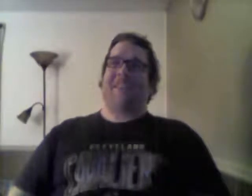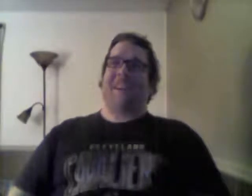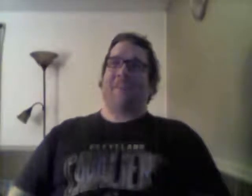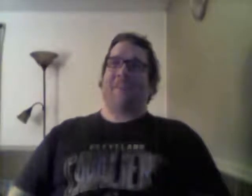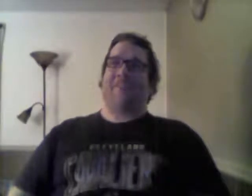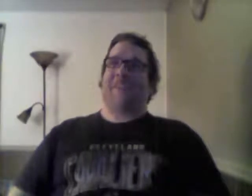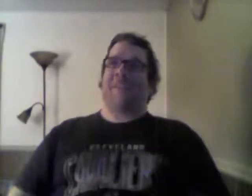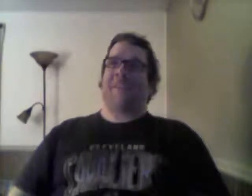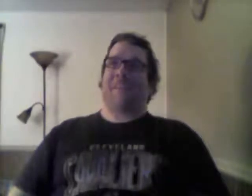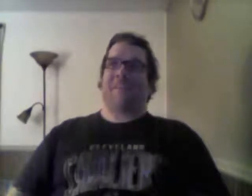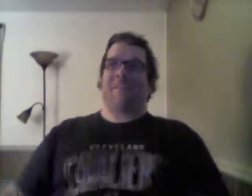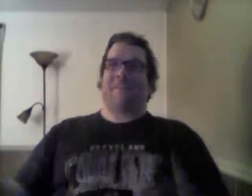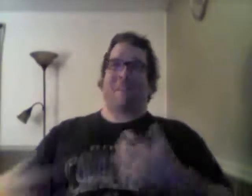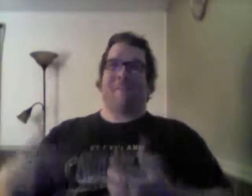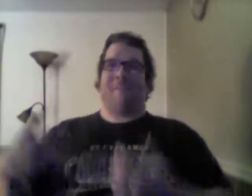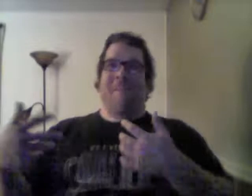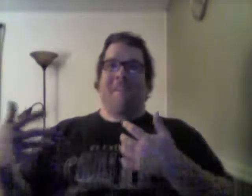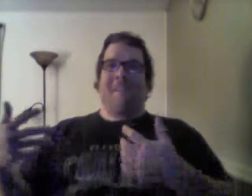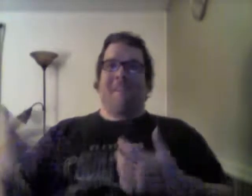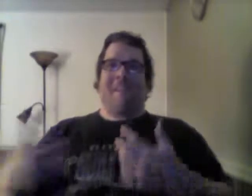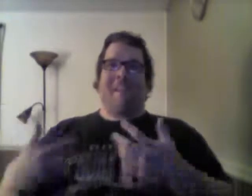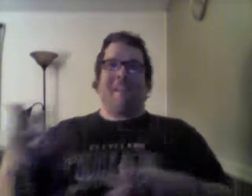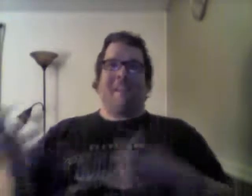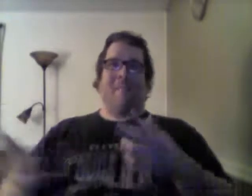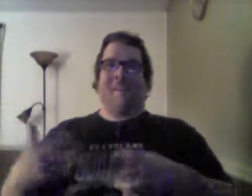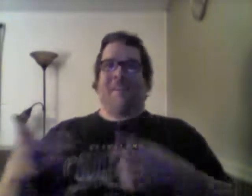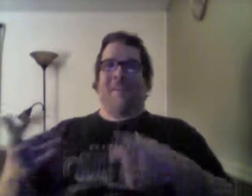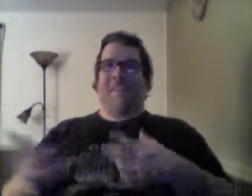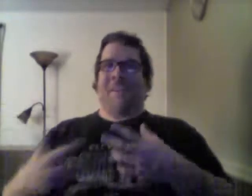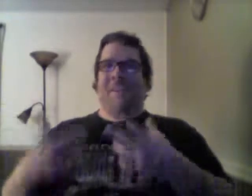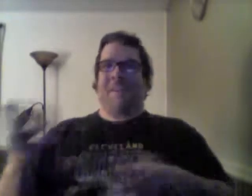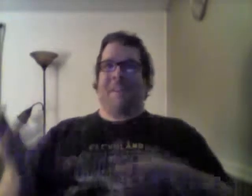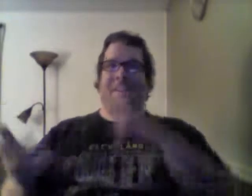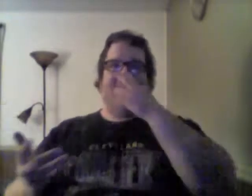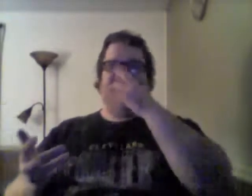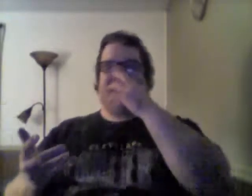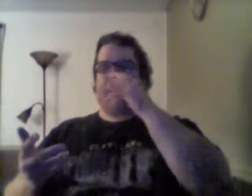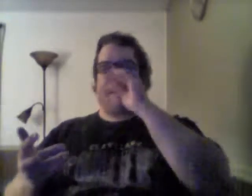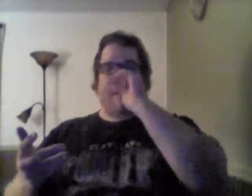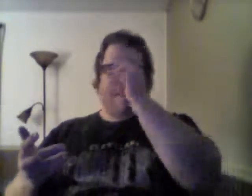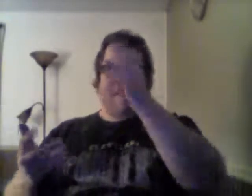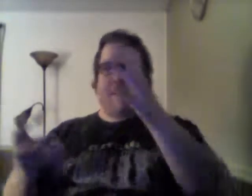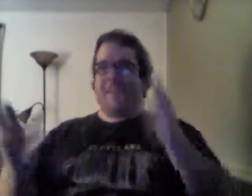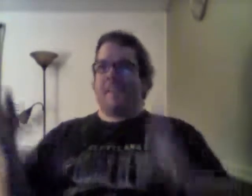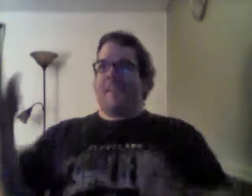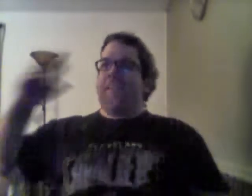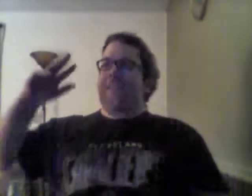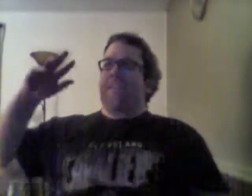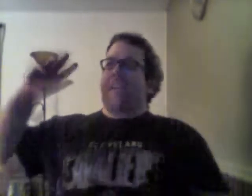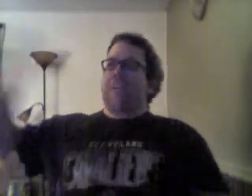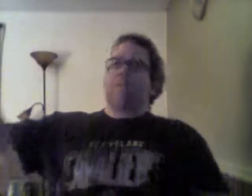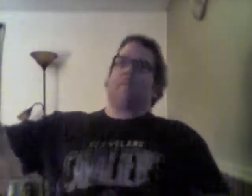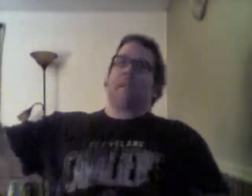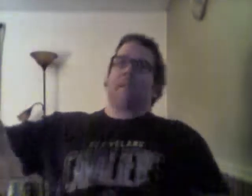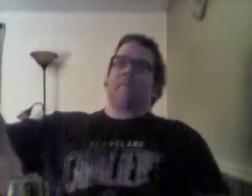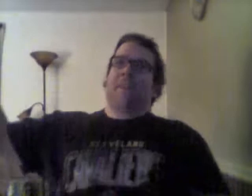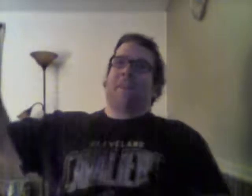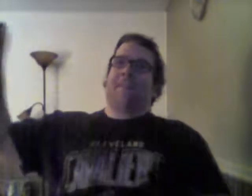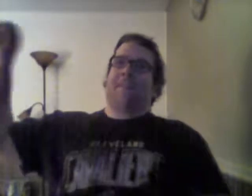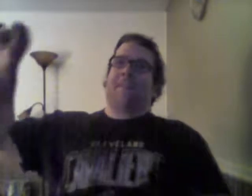comedy because they also become, they come in, or become, like, a teenage sex comedy because there's a next-door neighbor next to them